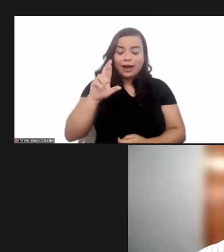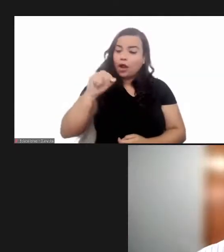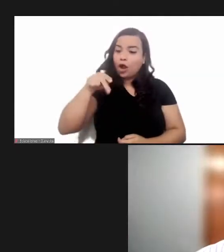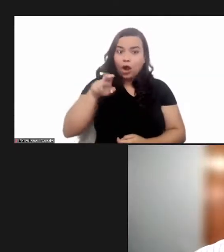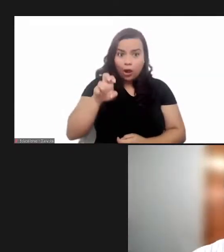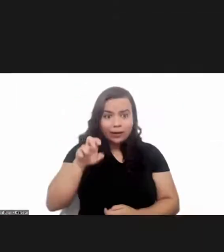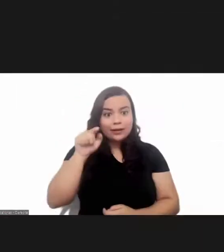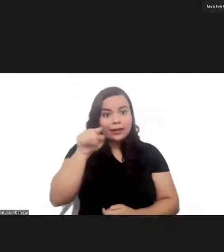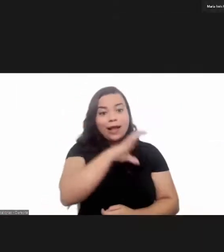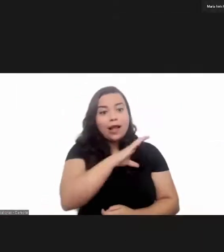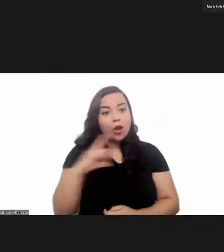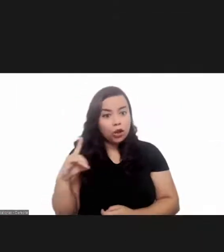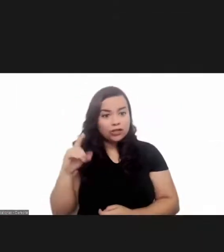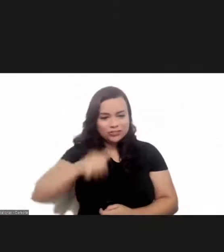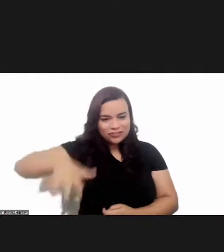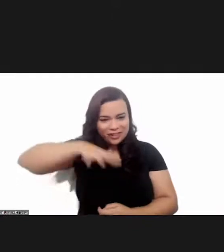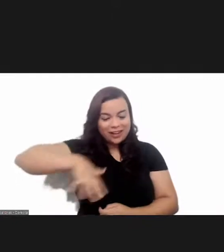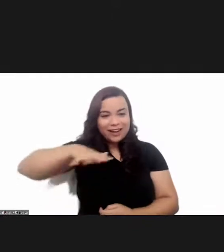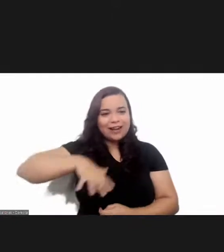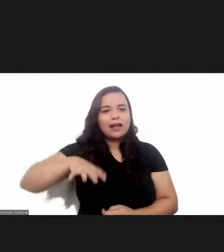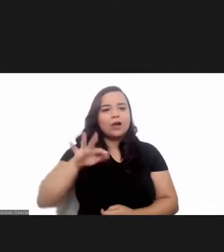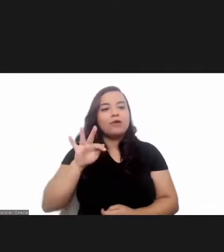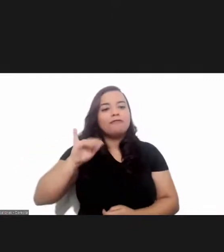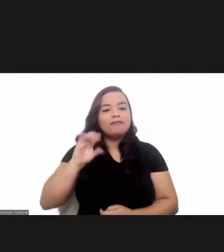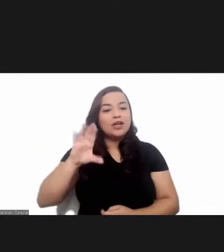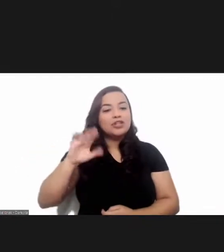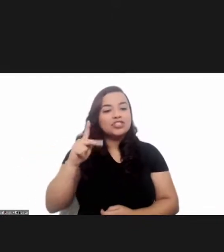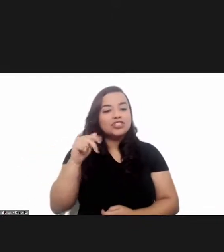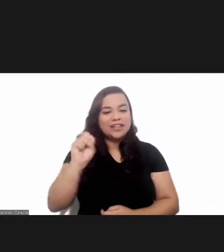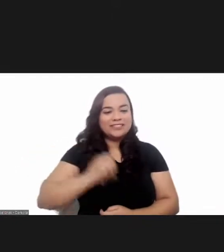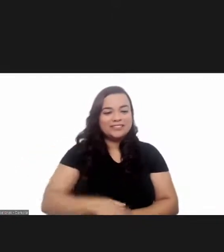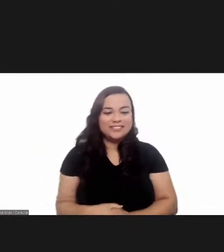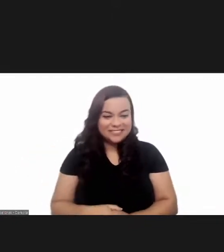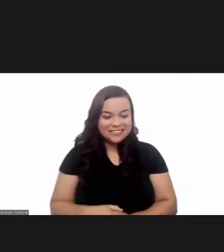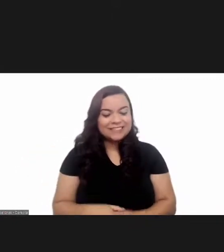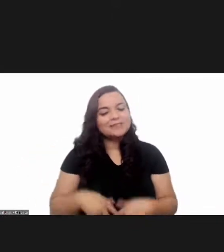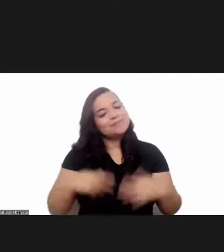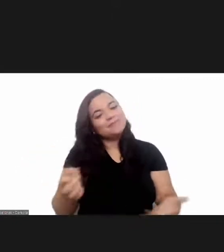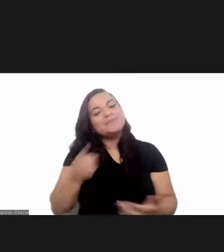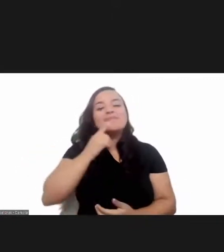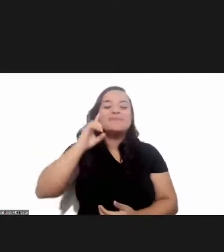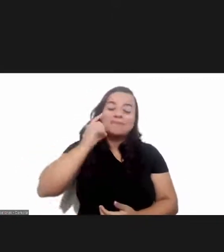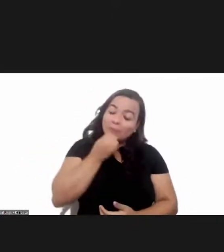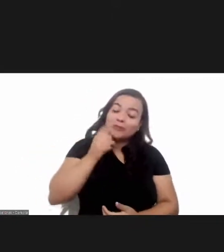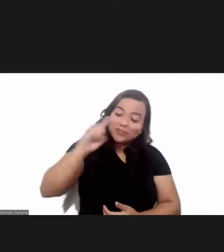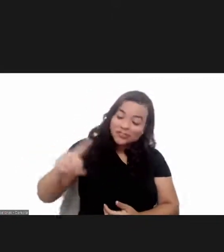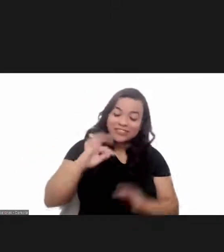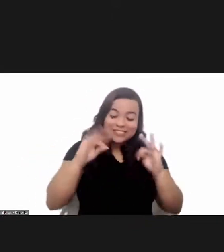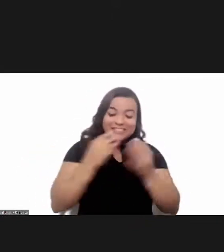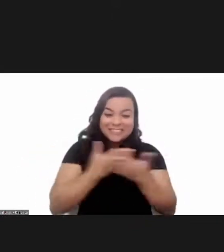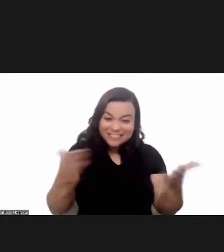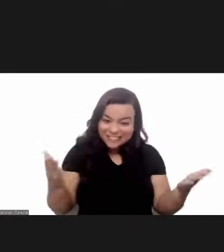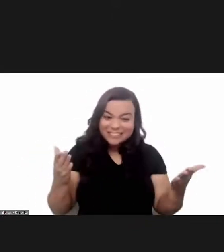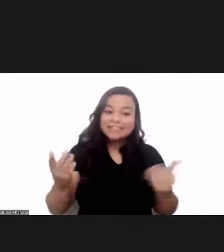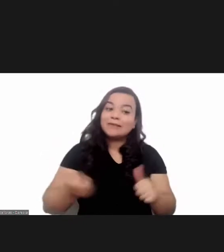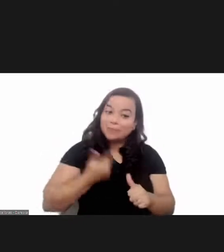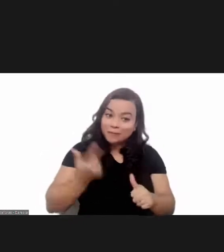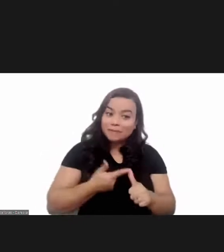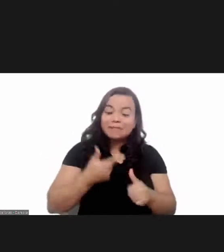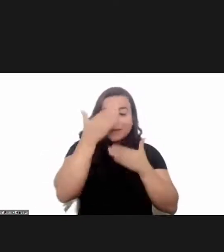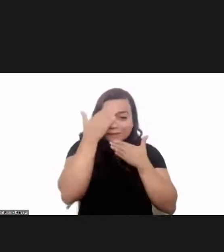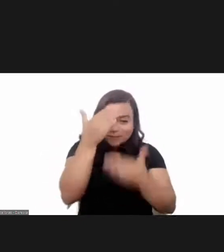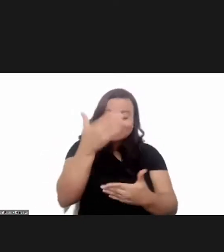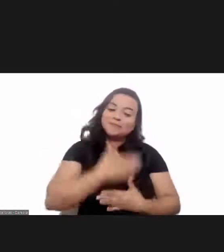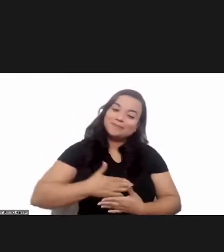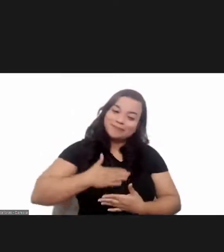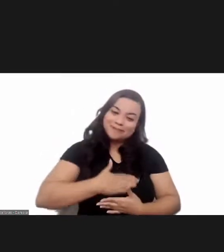Division for Coordination of Few Chagas. Good morning, everyone. First of all, want